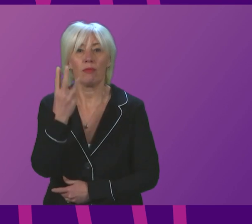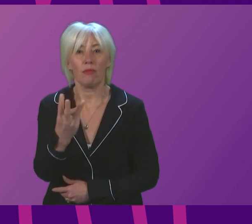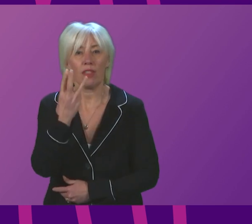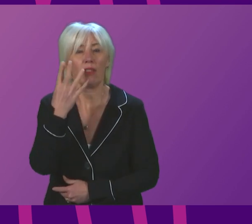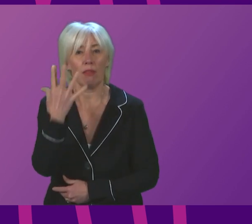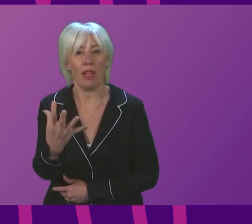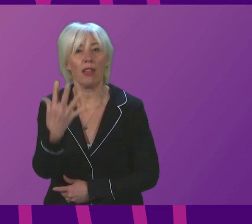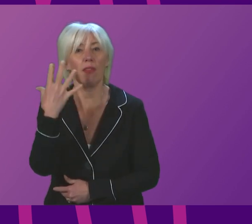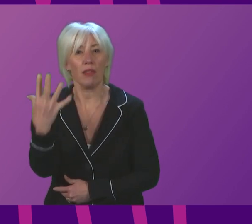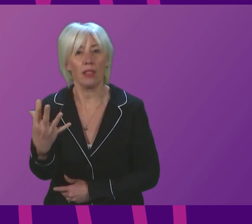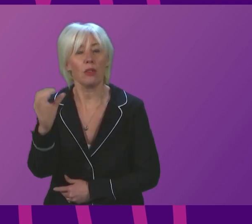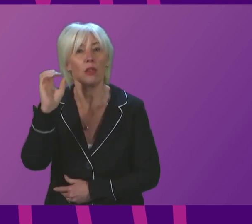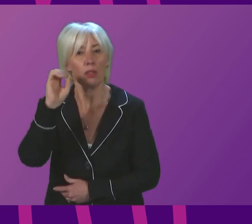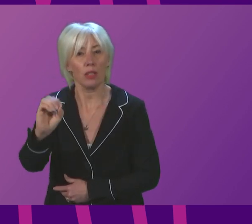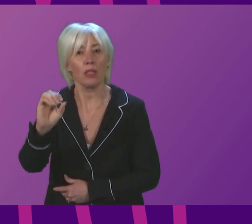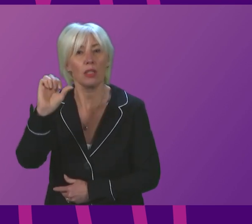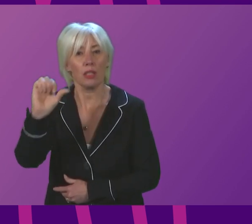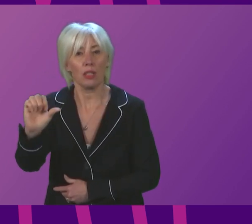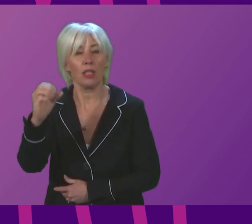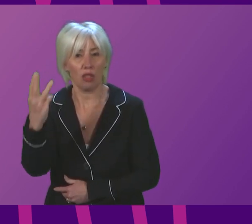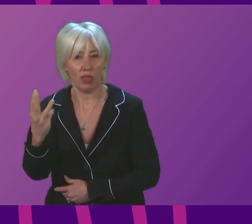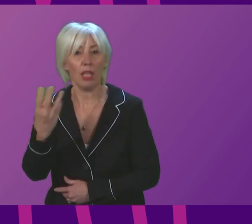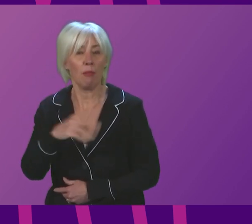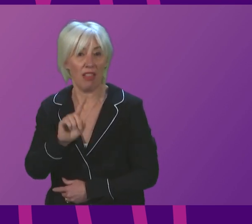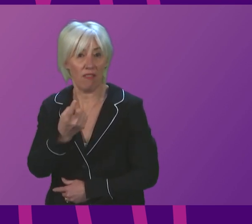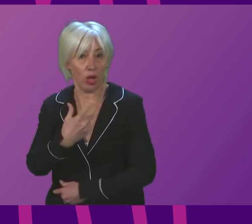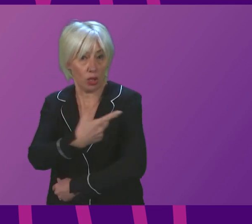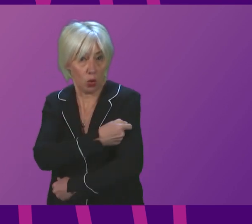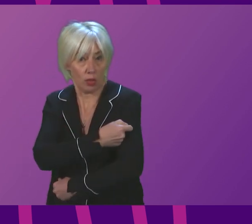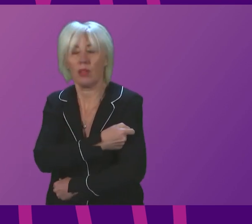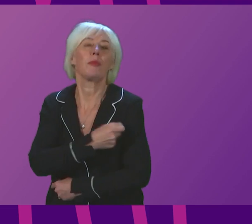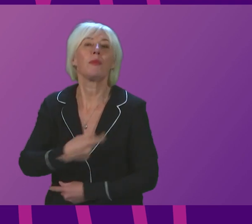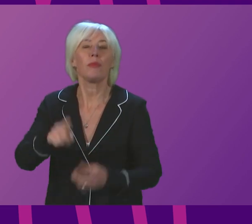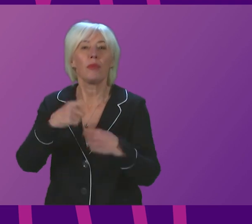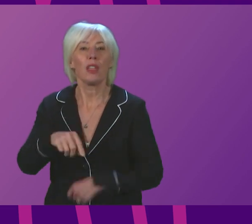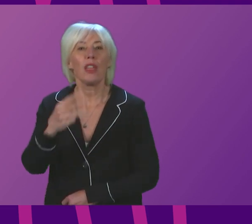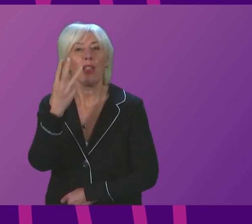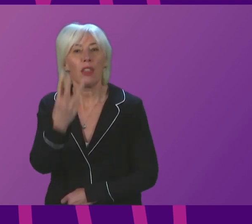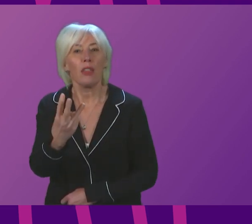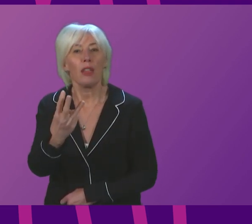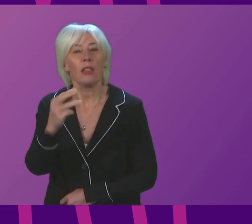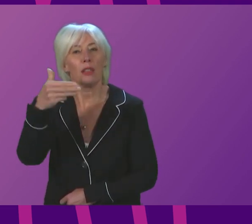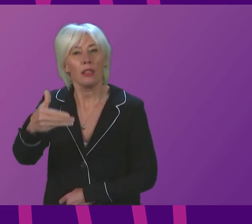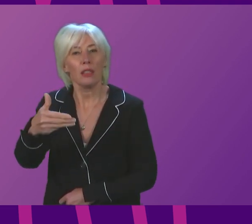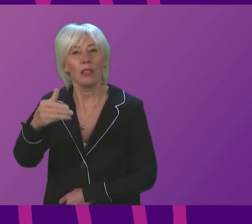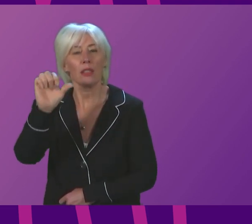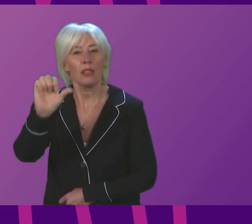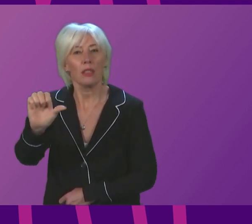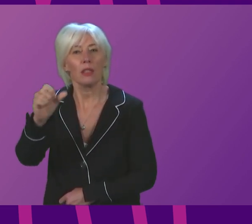,063 people have now had a first dose. 3,962